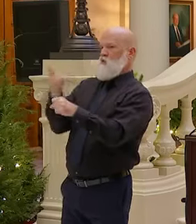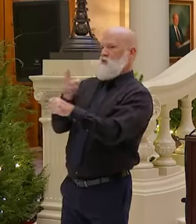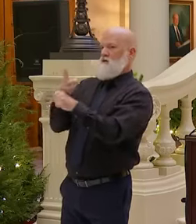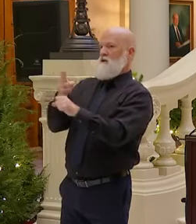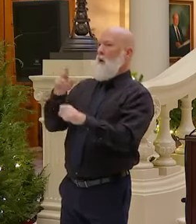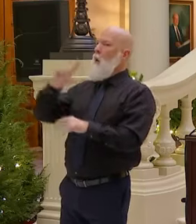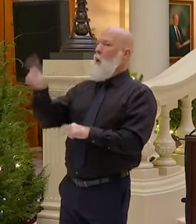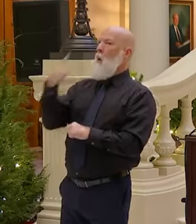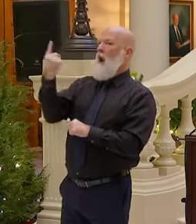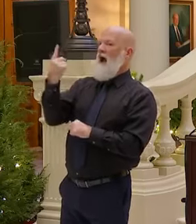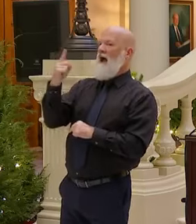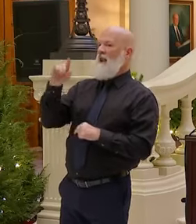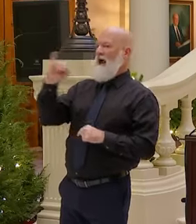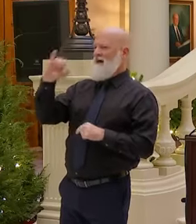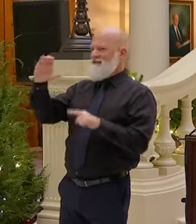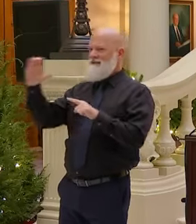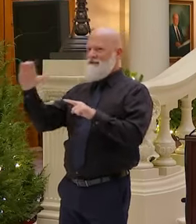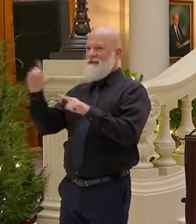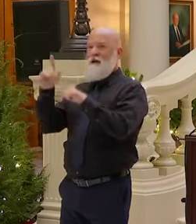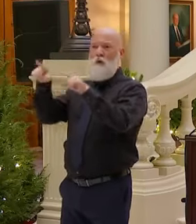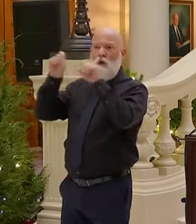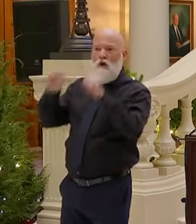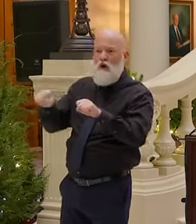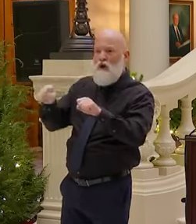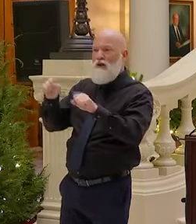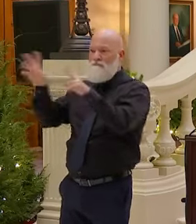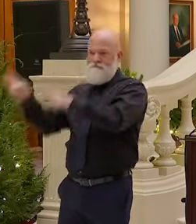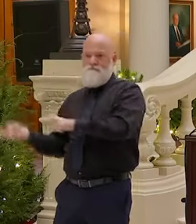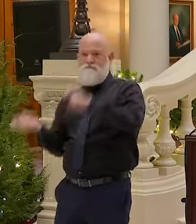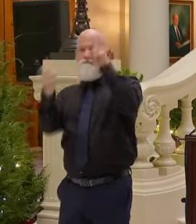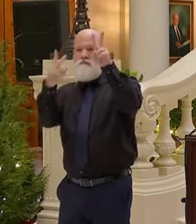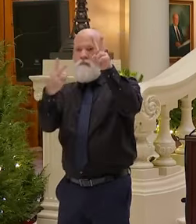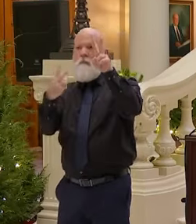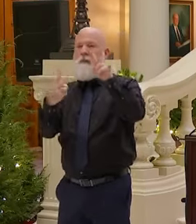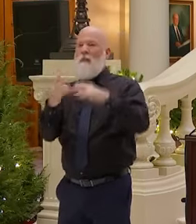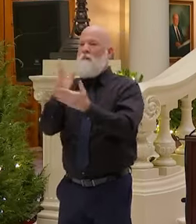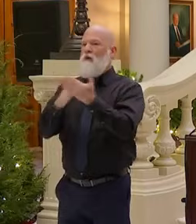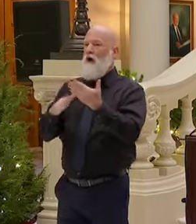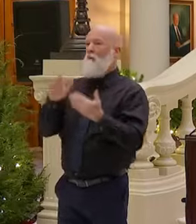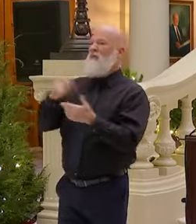all up at one time. They could put them up in parts, but I don't think so. All right. Thank you.